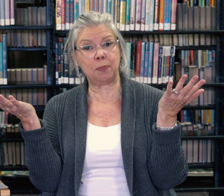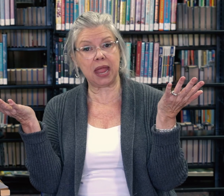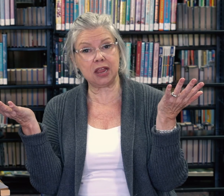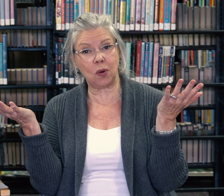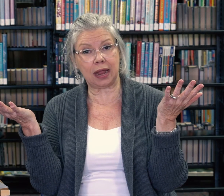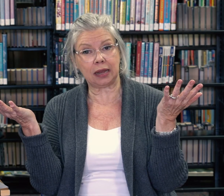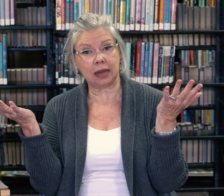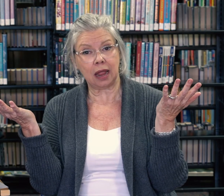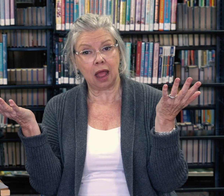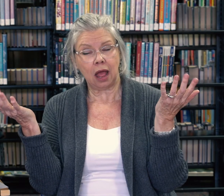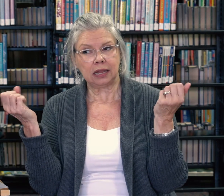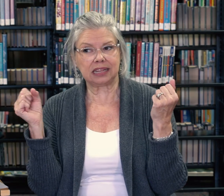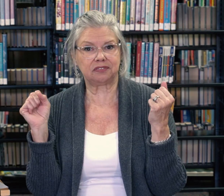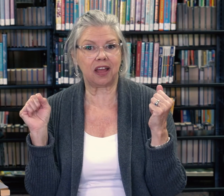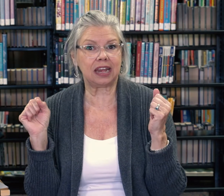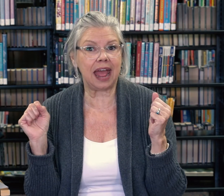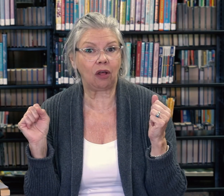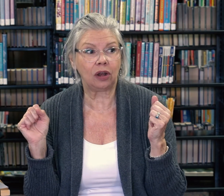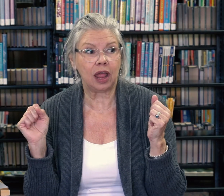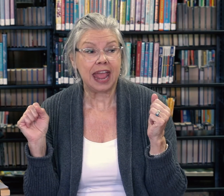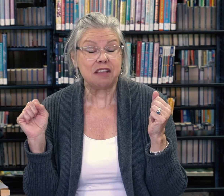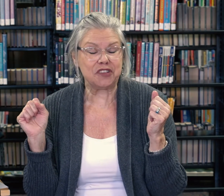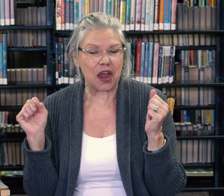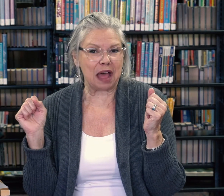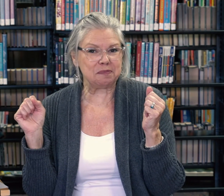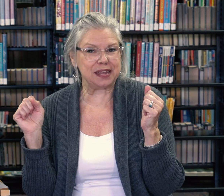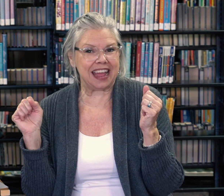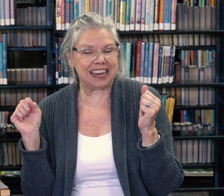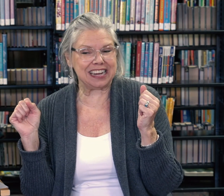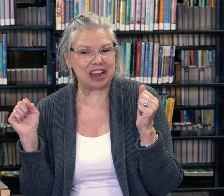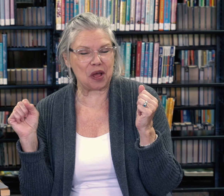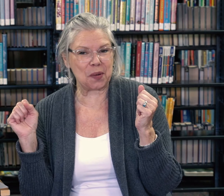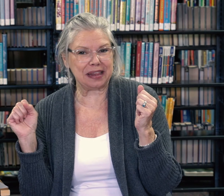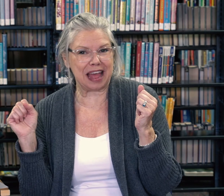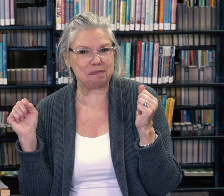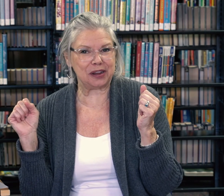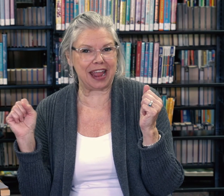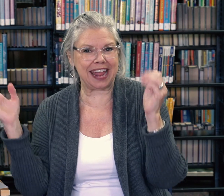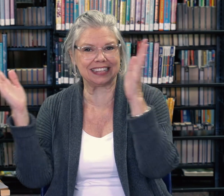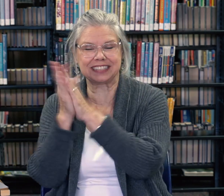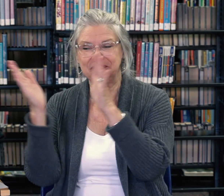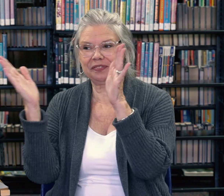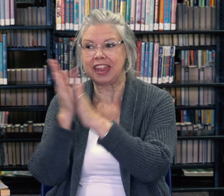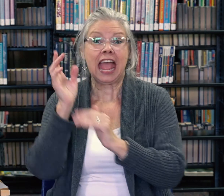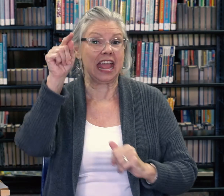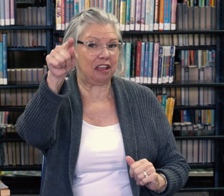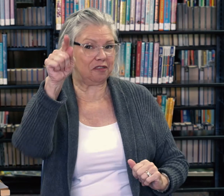a penguin? Let's find out. If you're happy and you know it, clap your hands. If